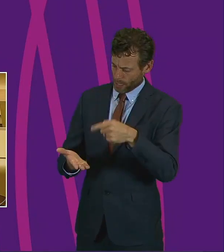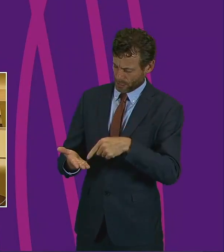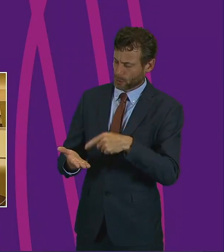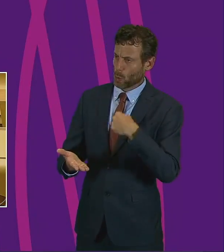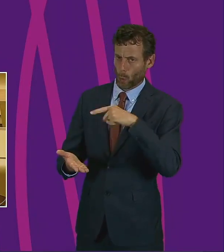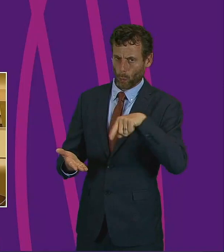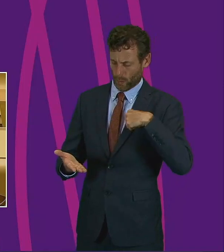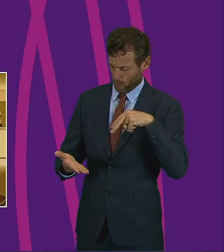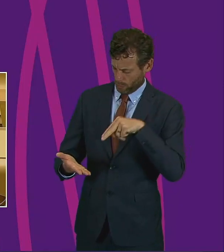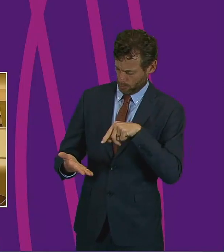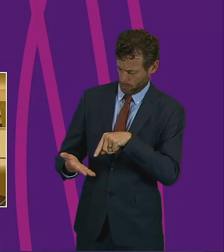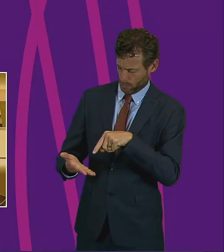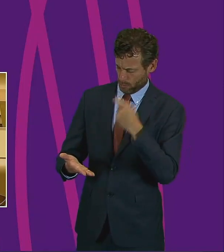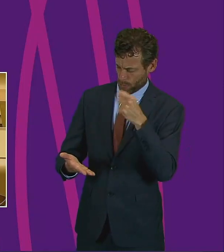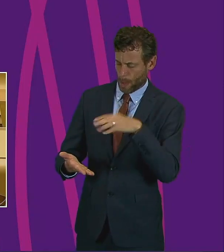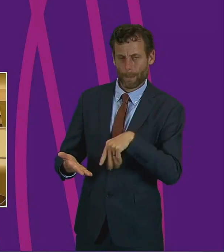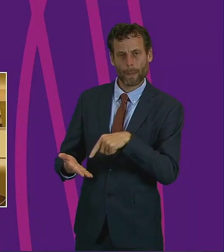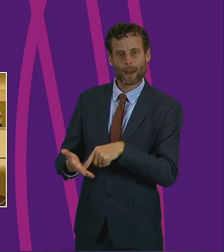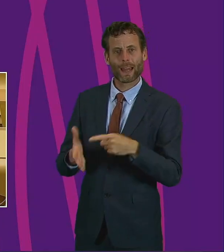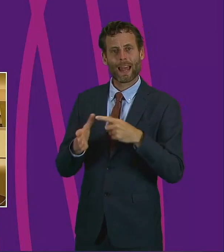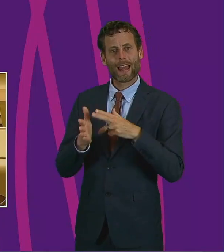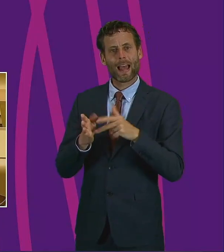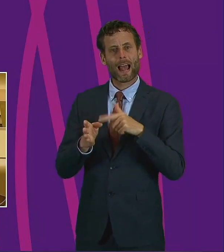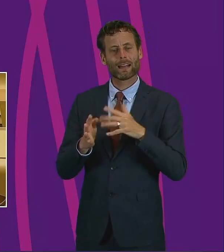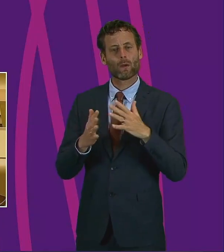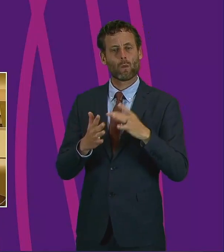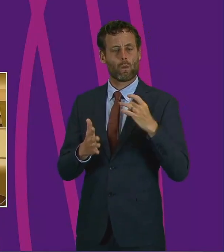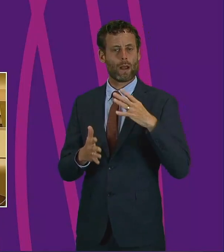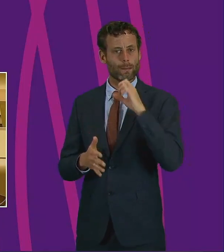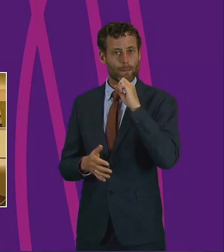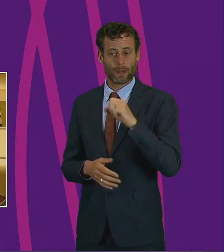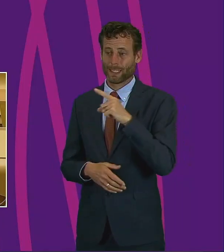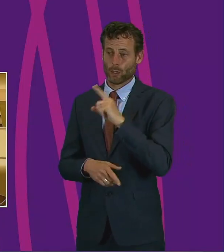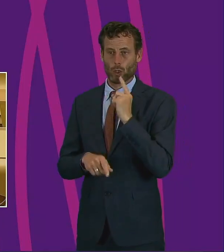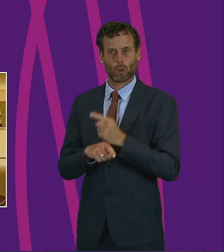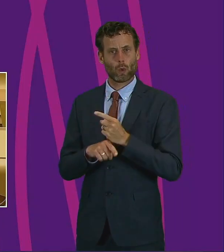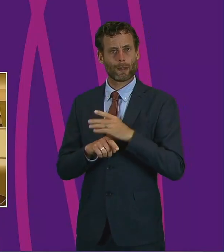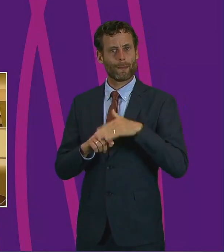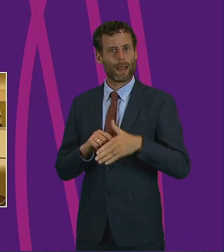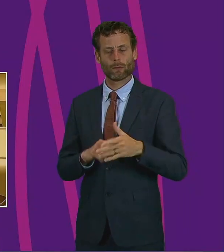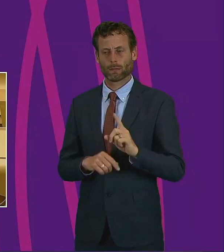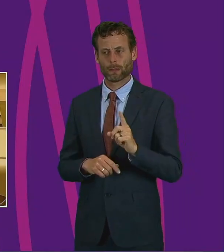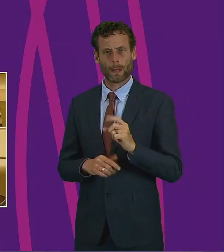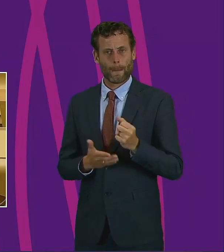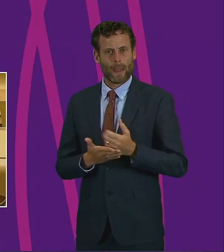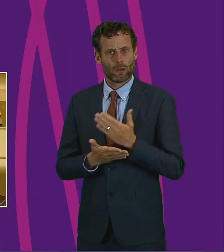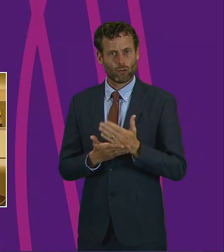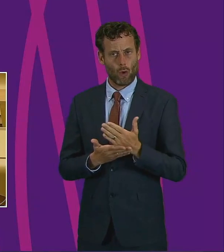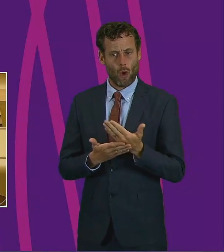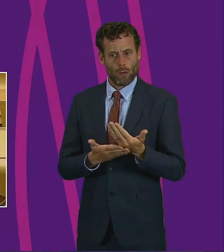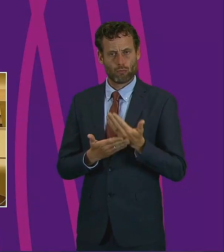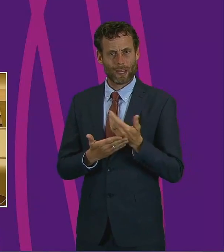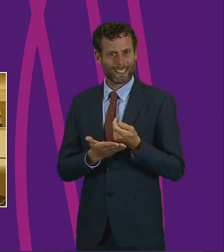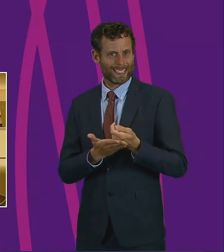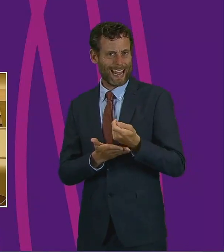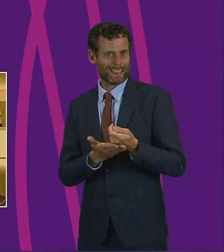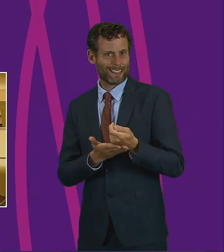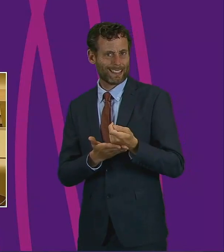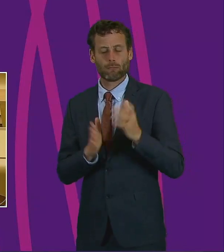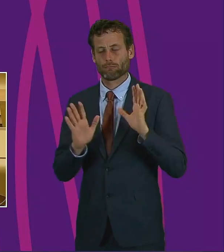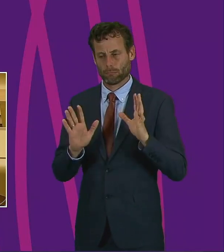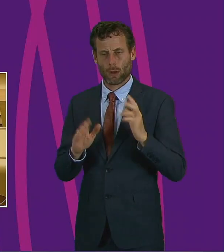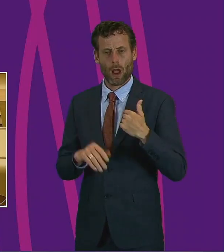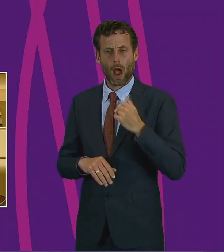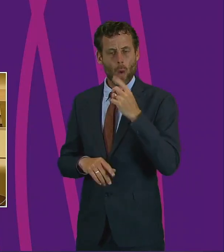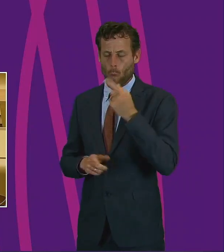today. Andy Whiteman talked about the importance of ensuring that we protect tenants. I won't rehash the details of